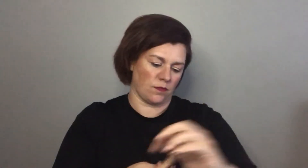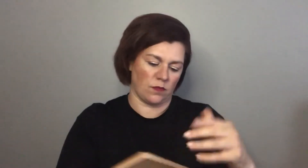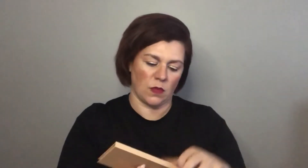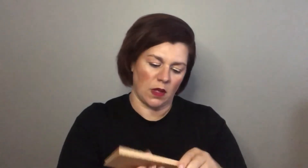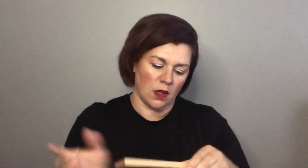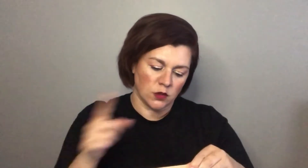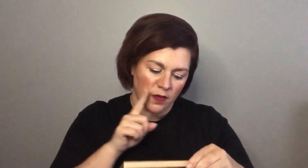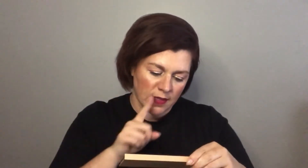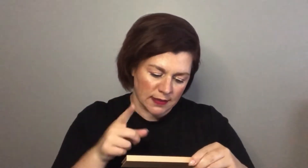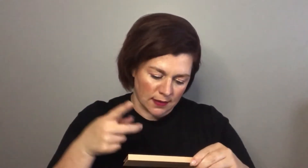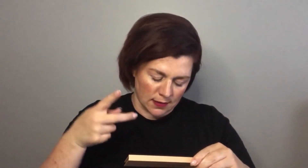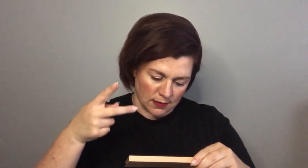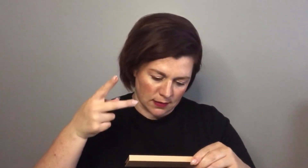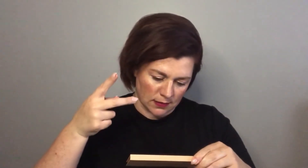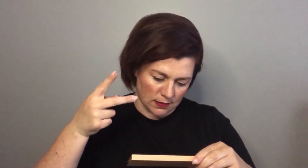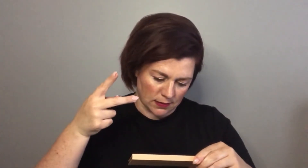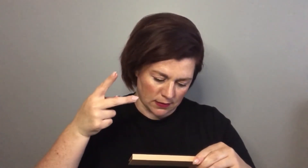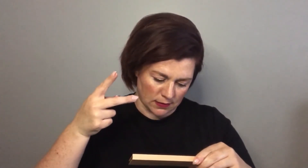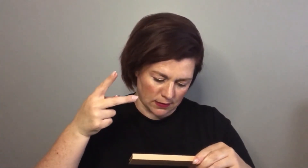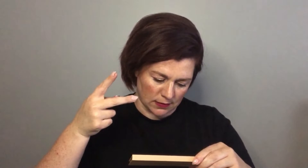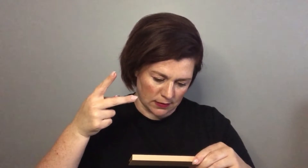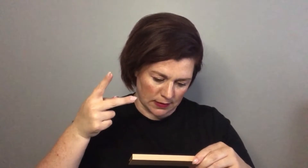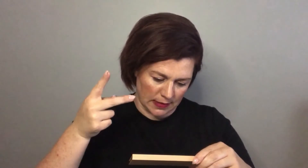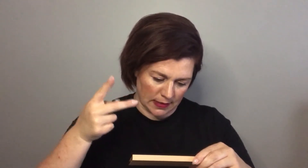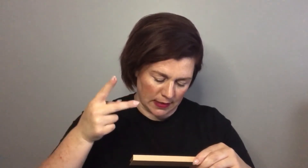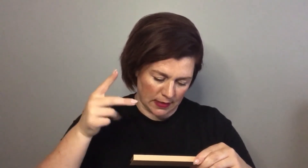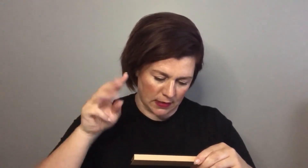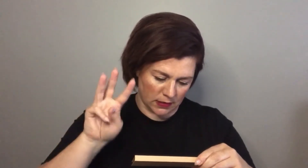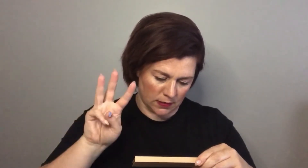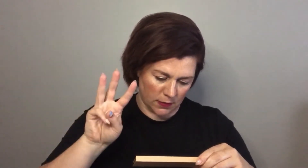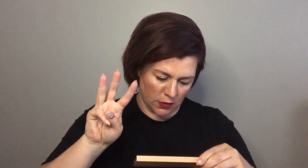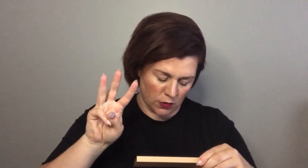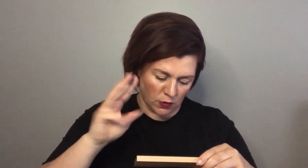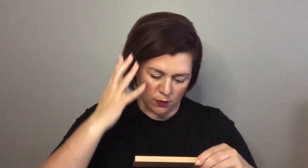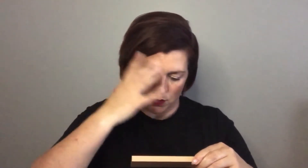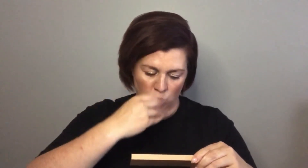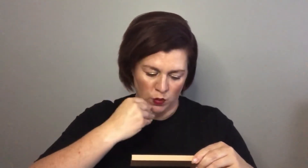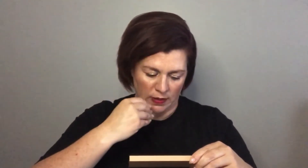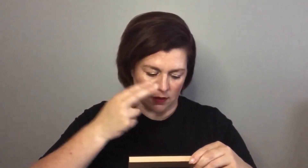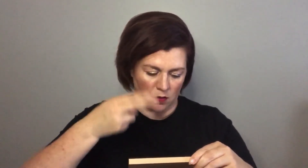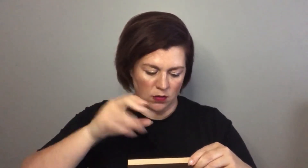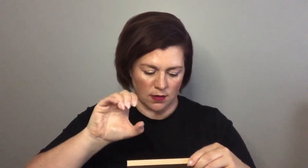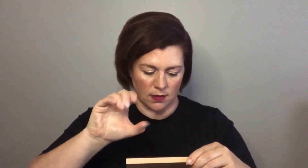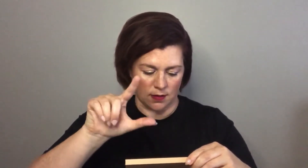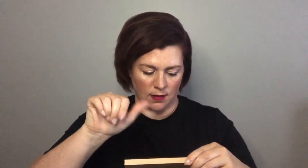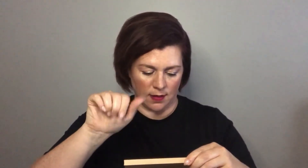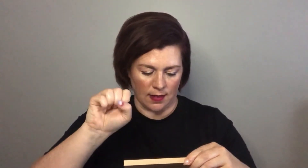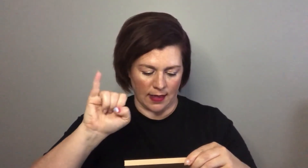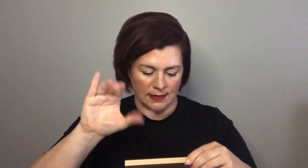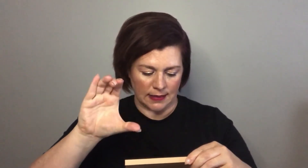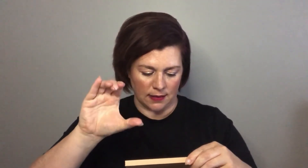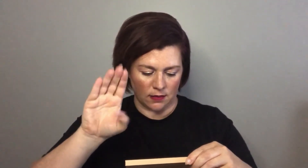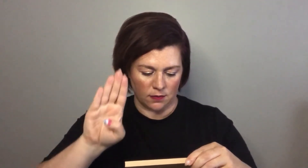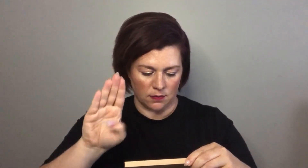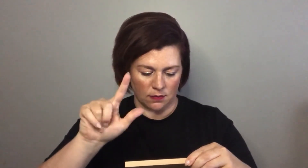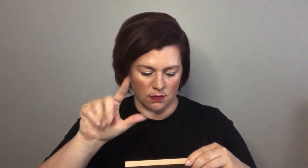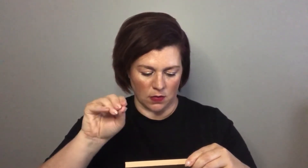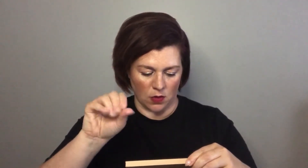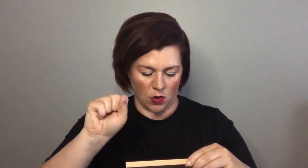and this is the KKW Beauty Classic Blossom